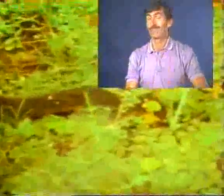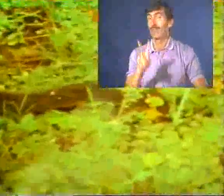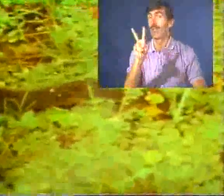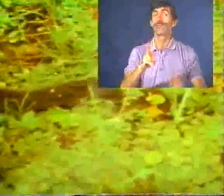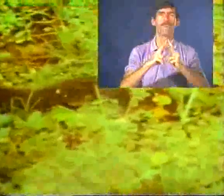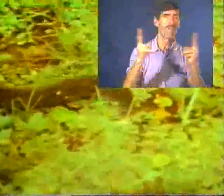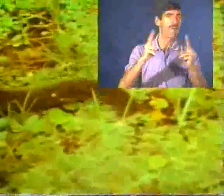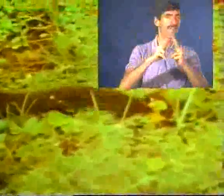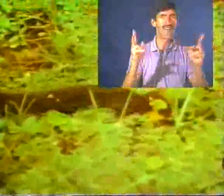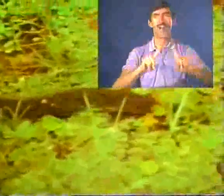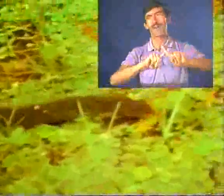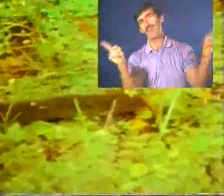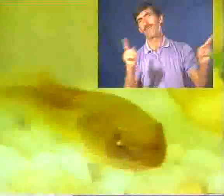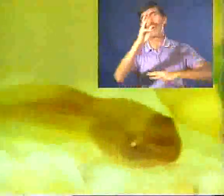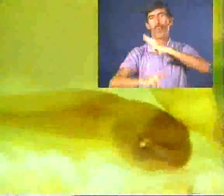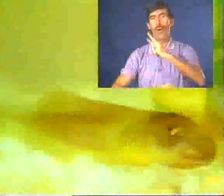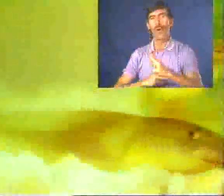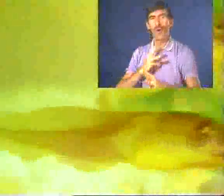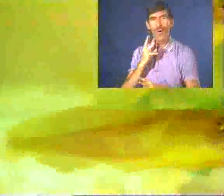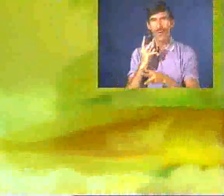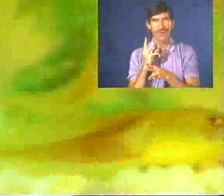Two very, very different worlds.